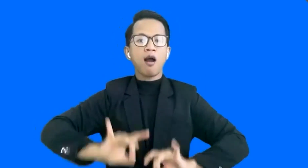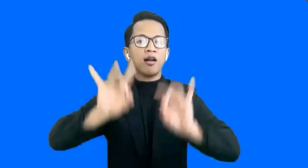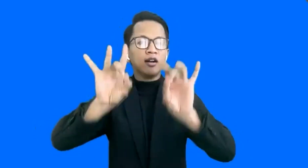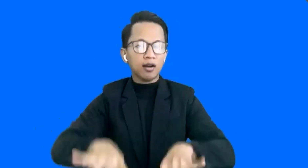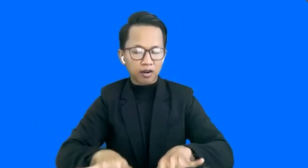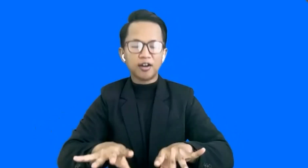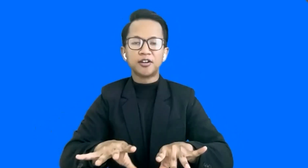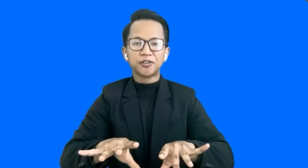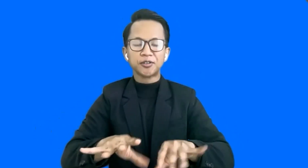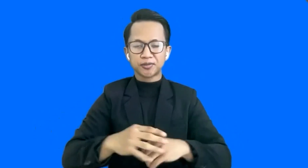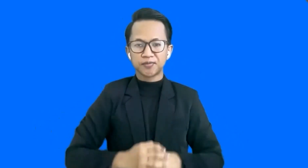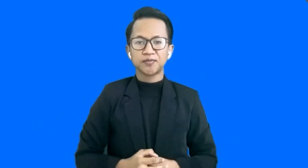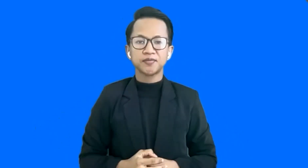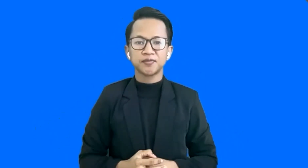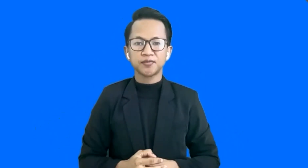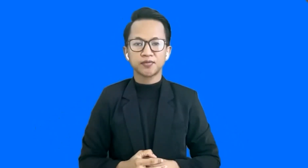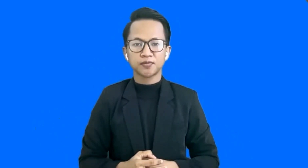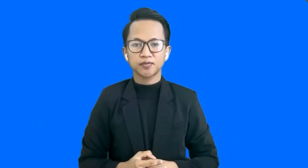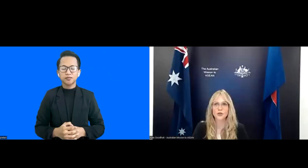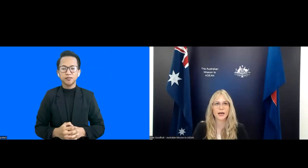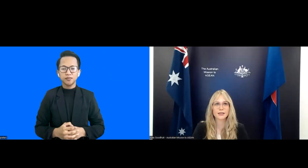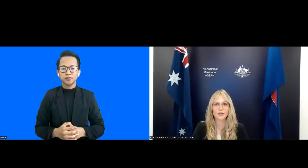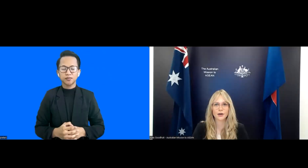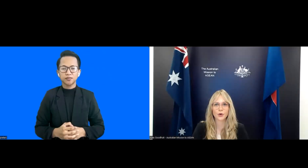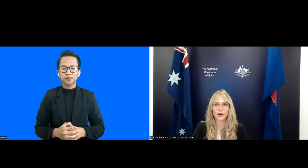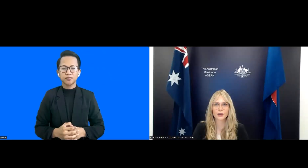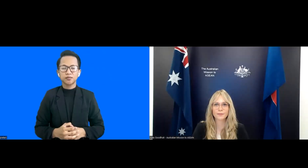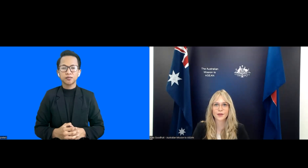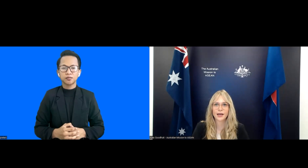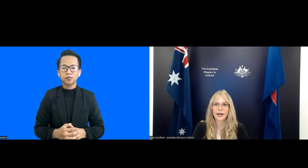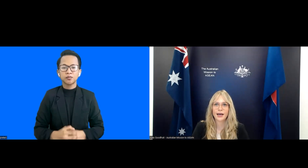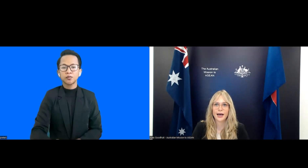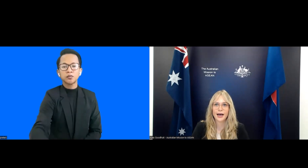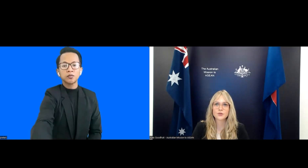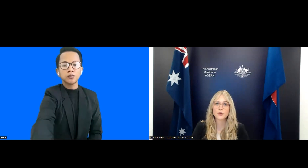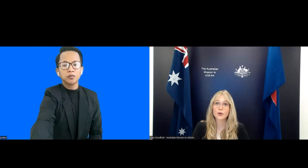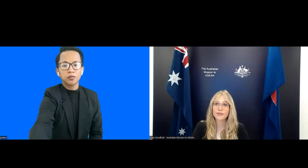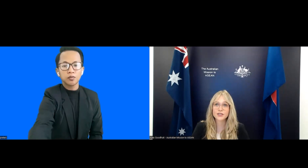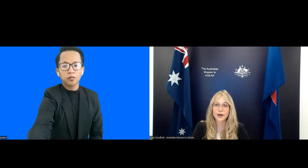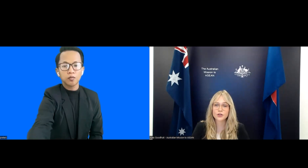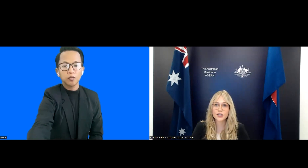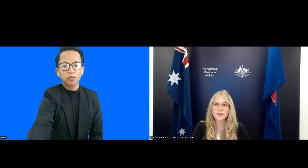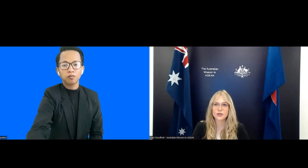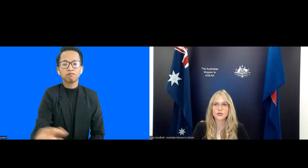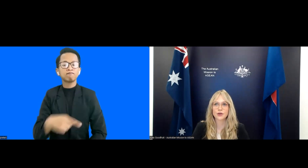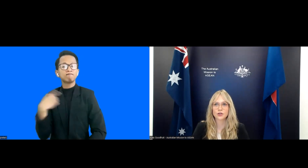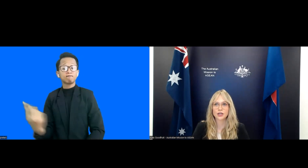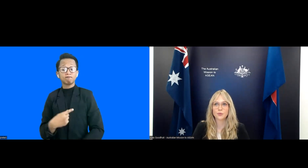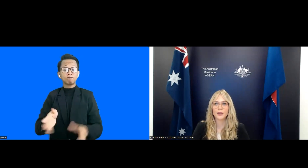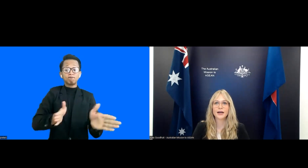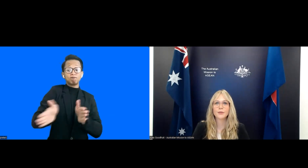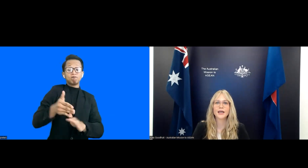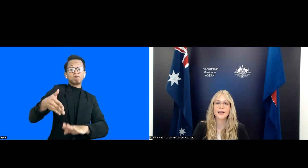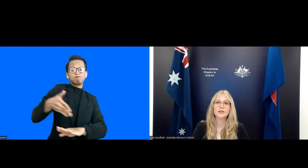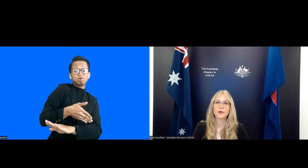policy, human rights, development cooperation and humanitarian work. As with previous strategies, the new strategy